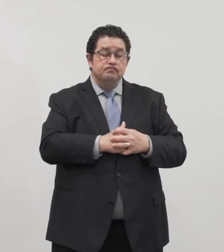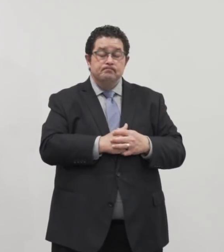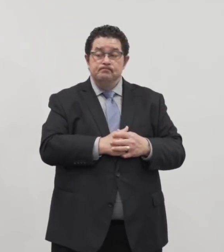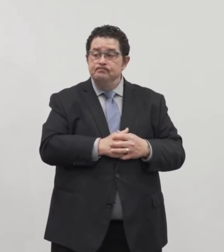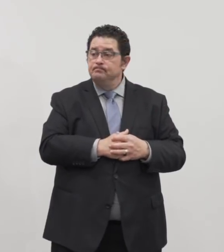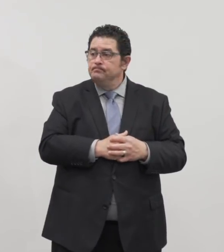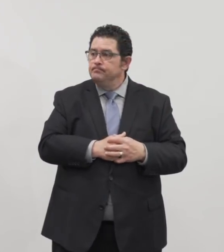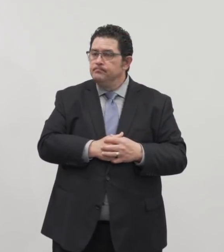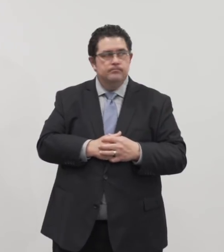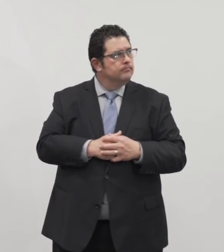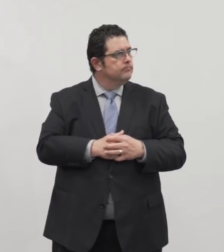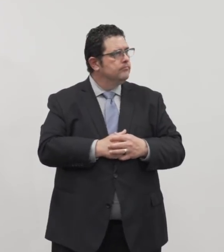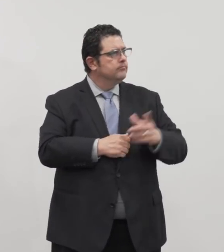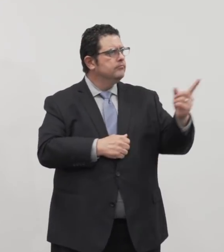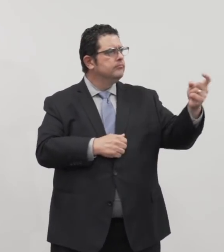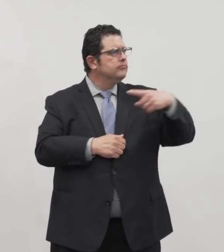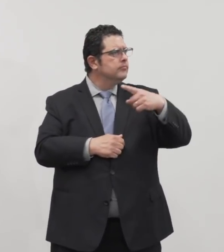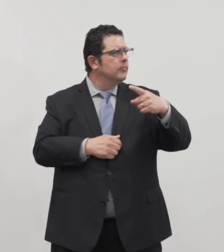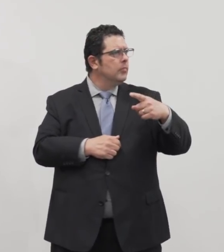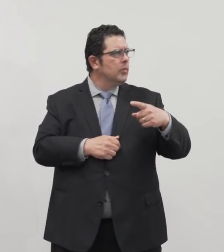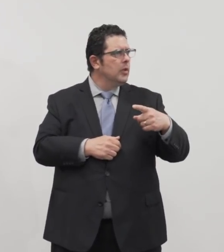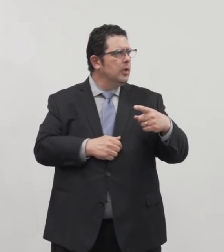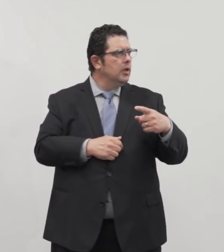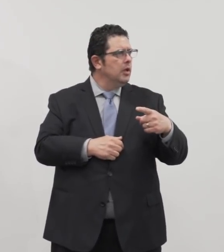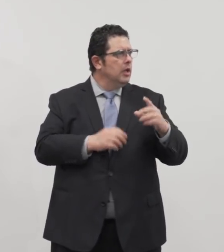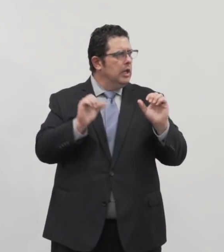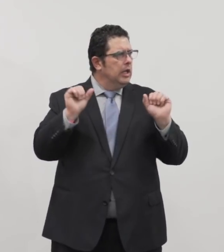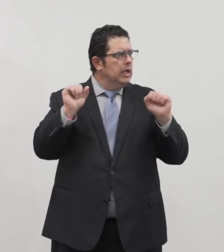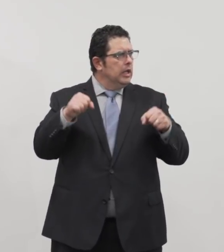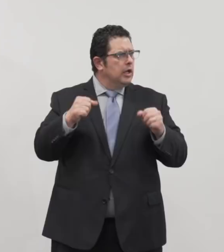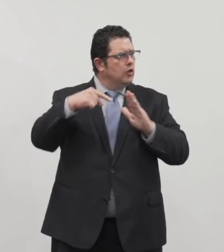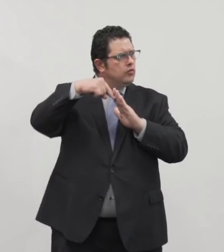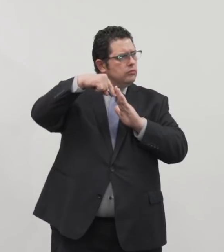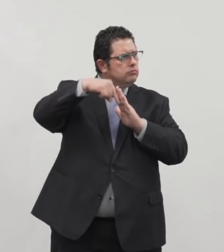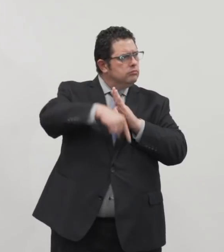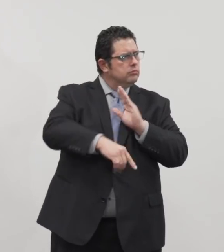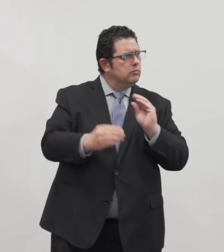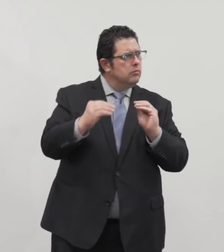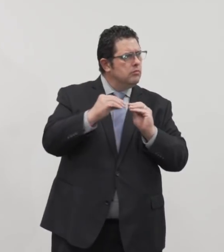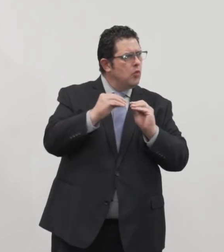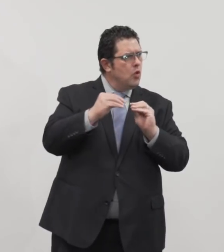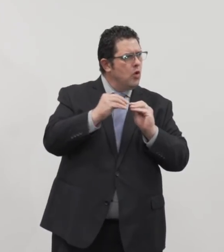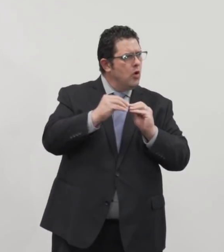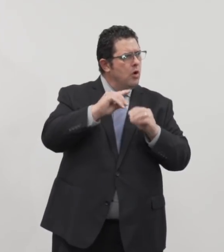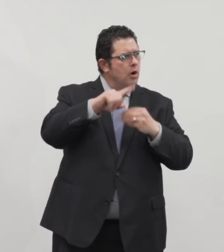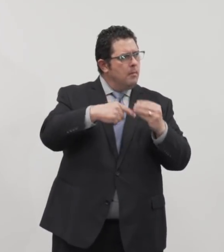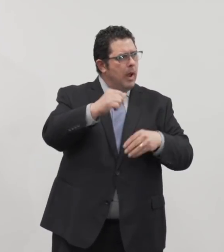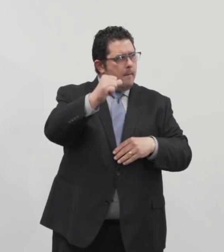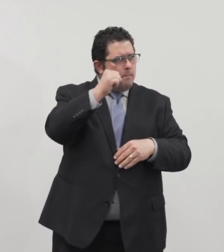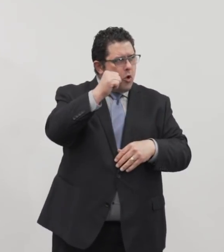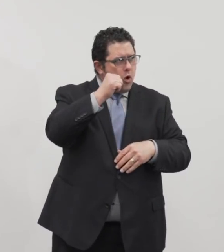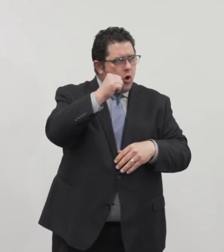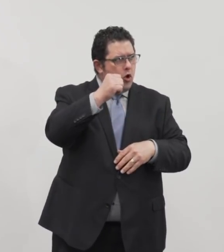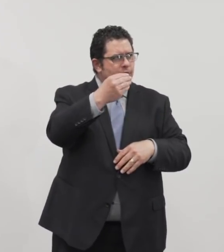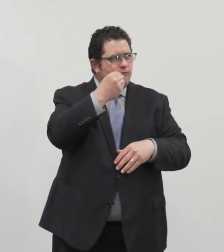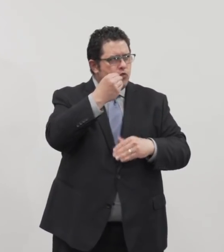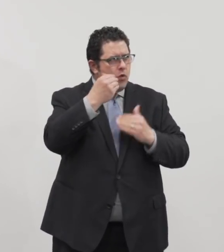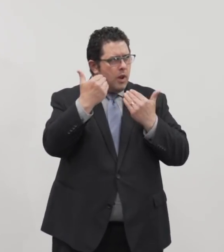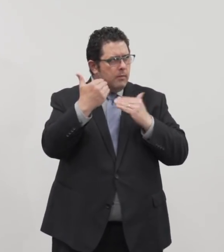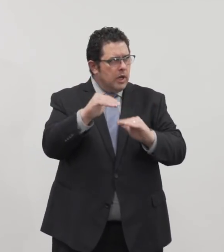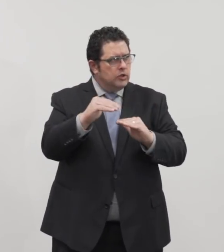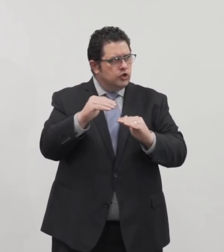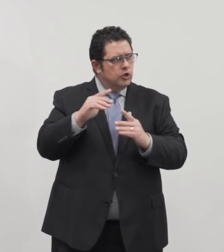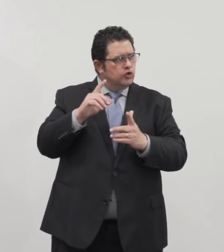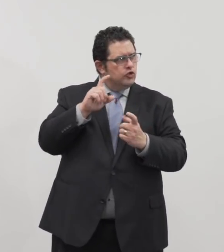Okay. What about the, can you go into a little bit more detail about the bars and the food limitations? I mean, is there a